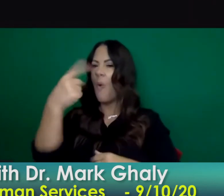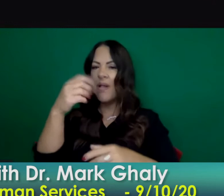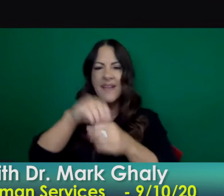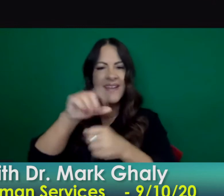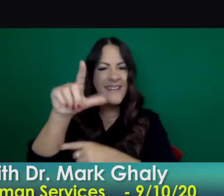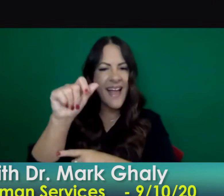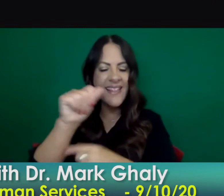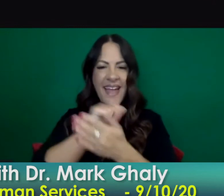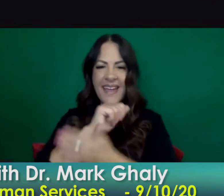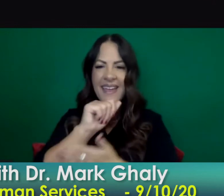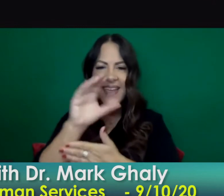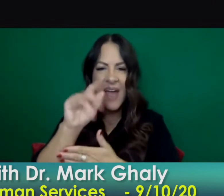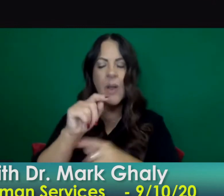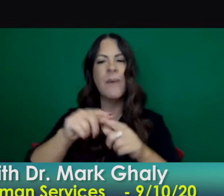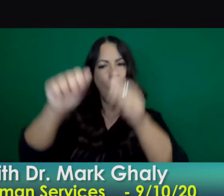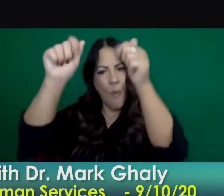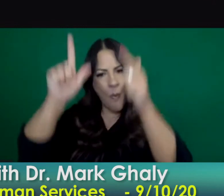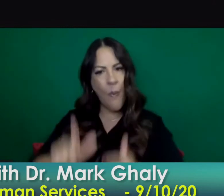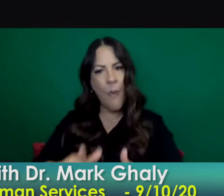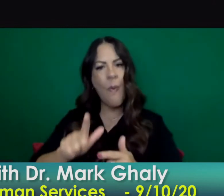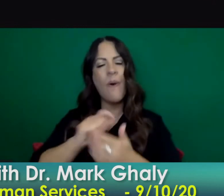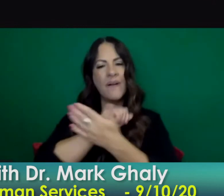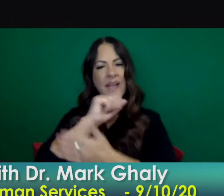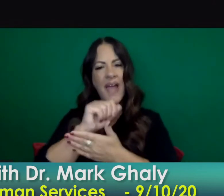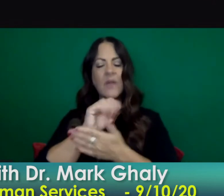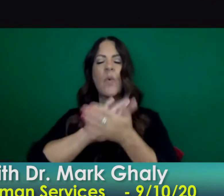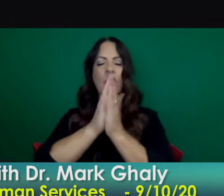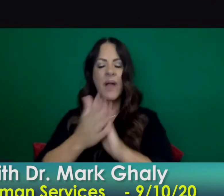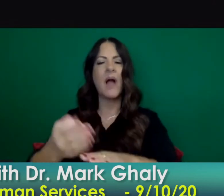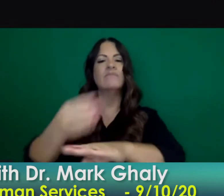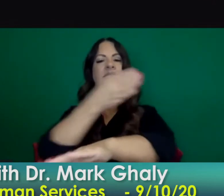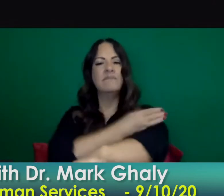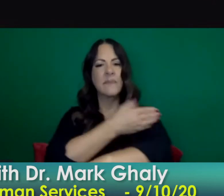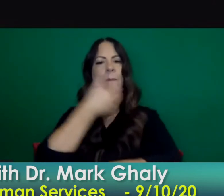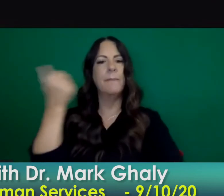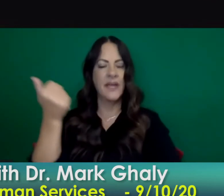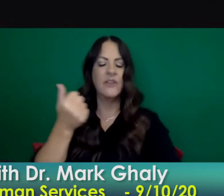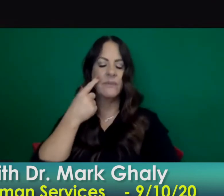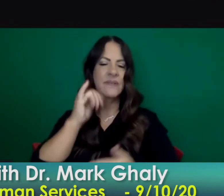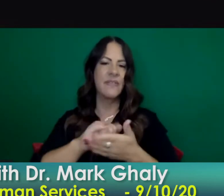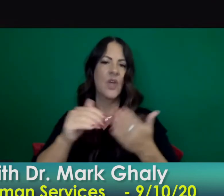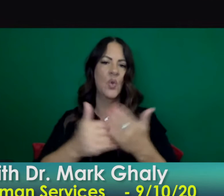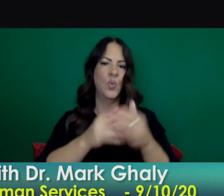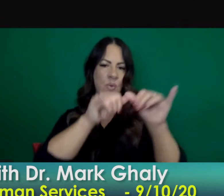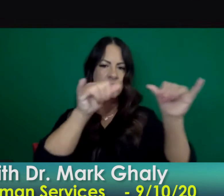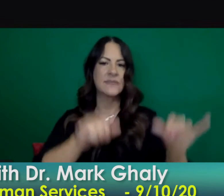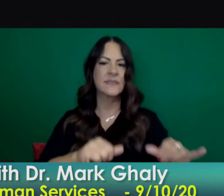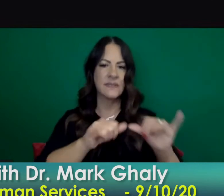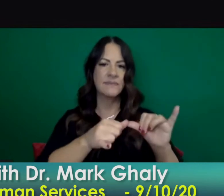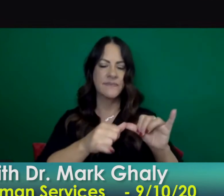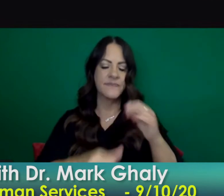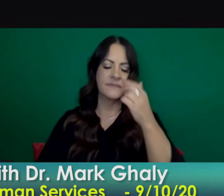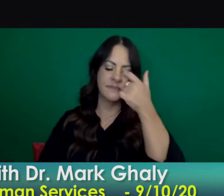counties can meet it and be better off because of it well to sell mother jones magazine